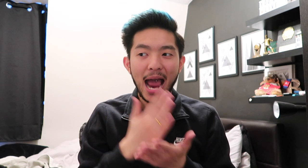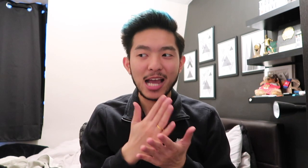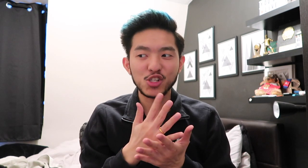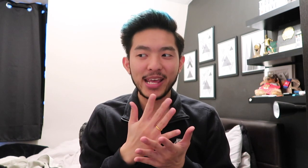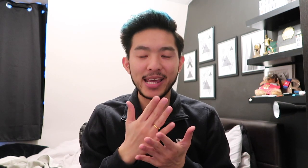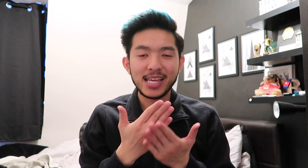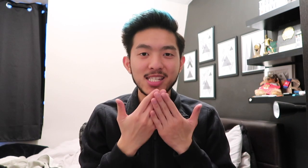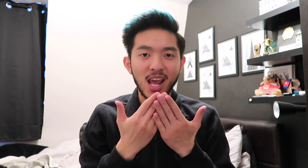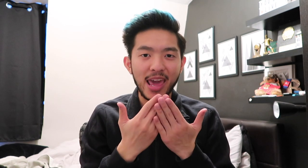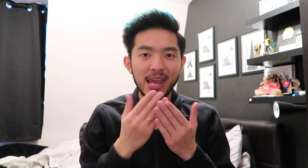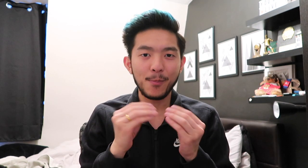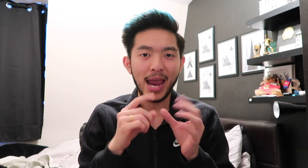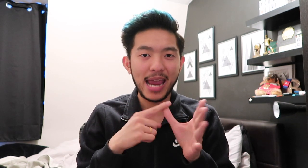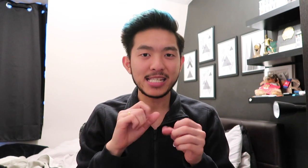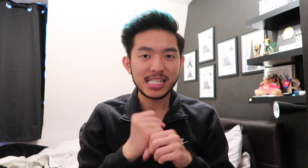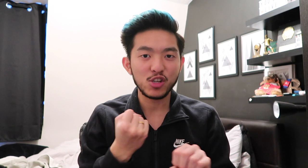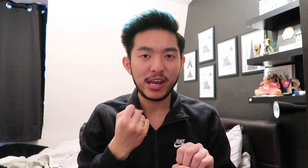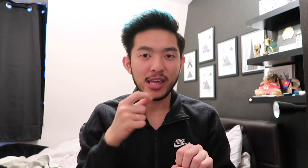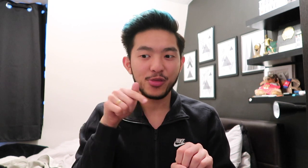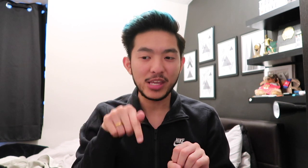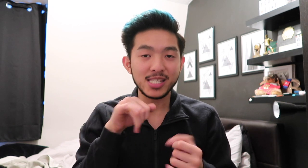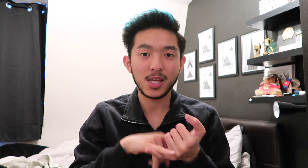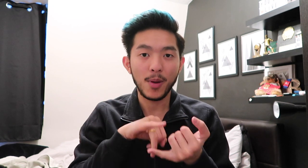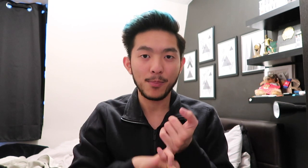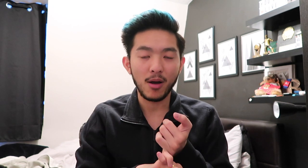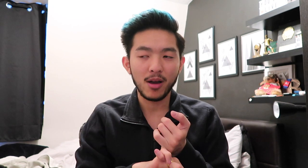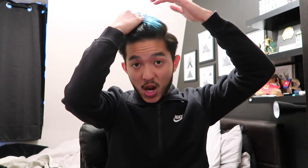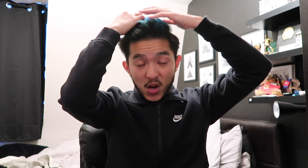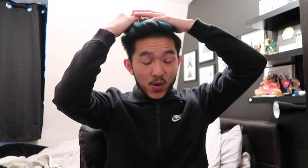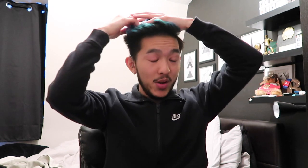actually suddenly being able to do this Superbowl. Sorry.